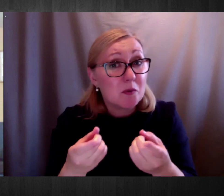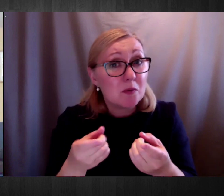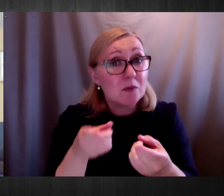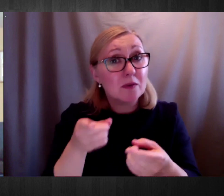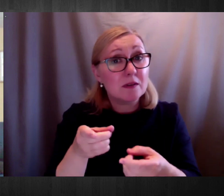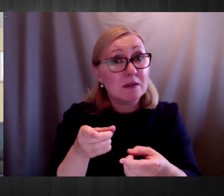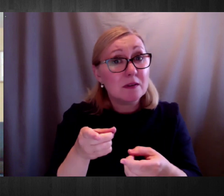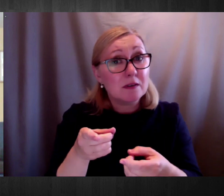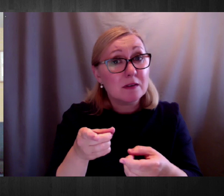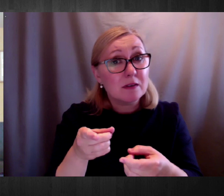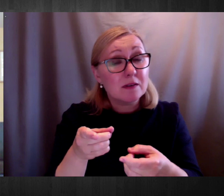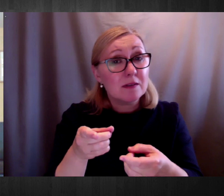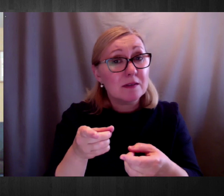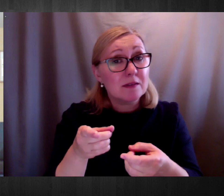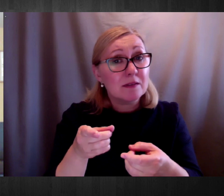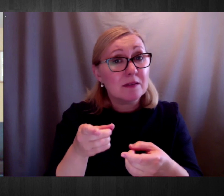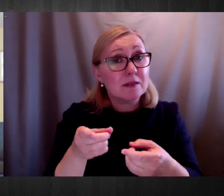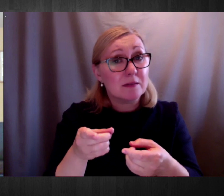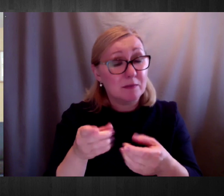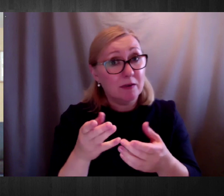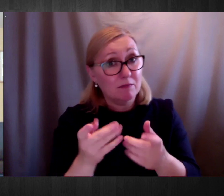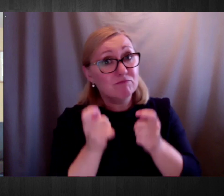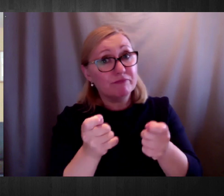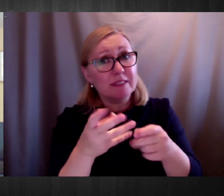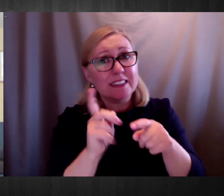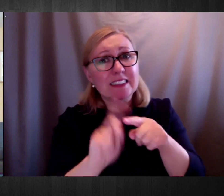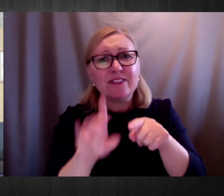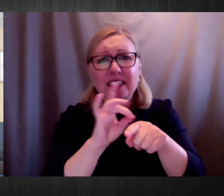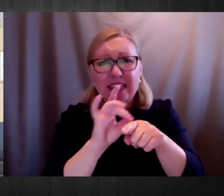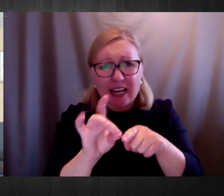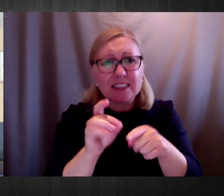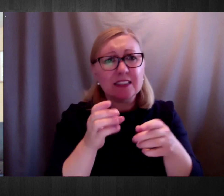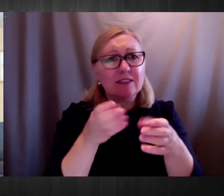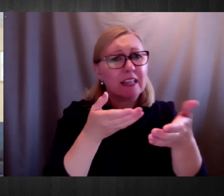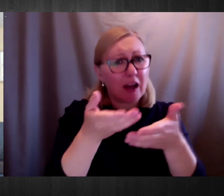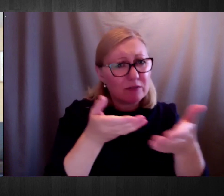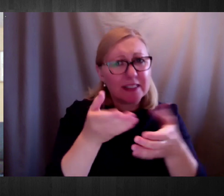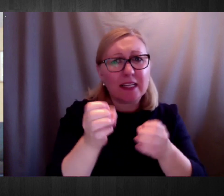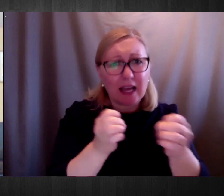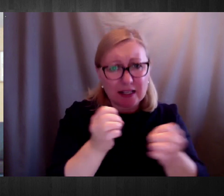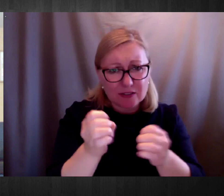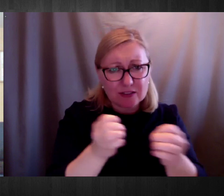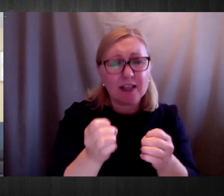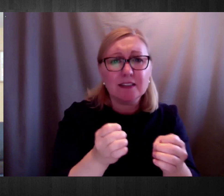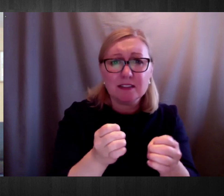and counseling exercises as well to members. And then we also have a